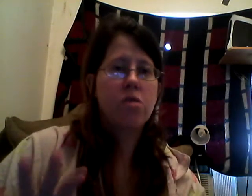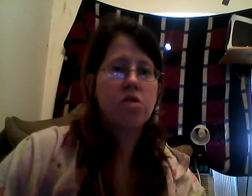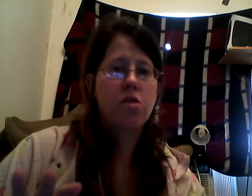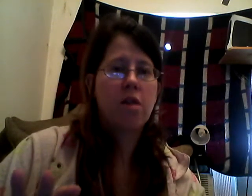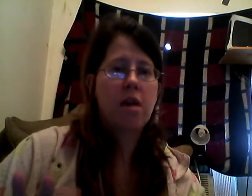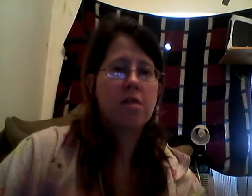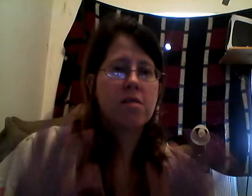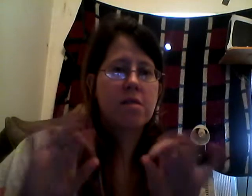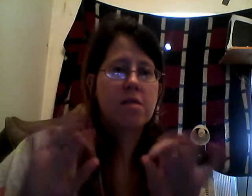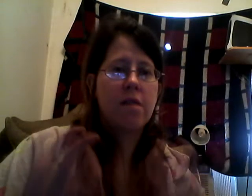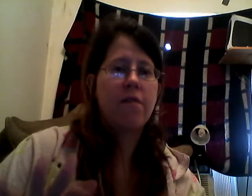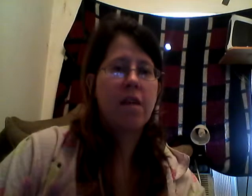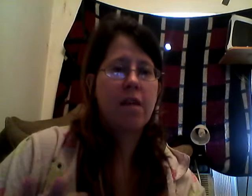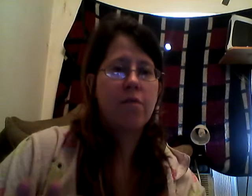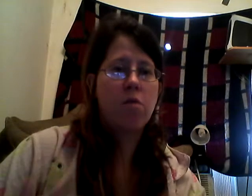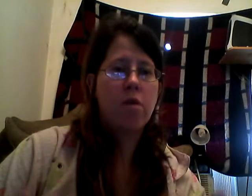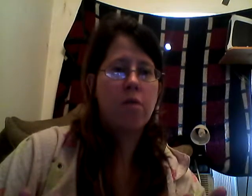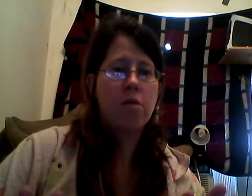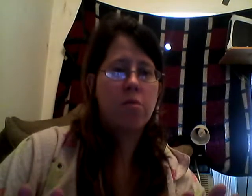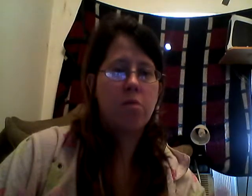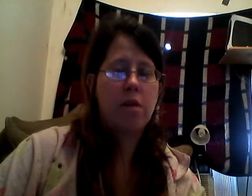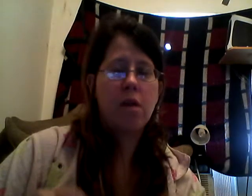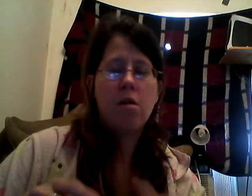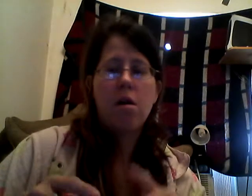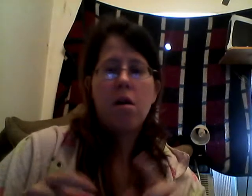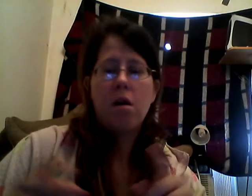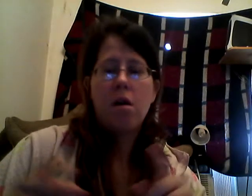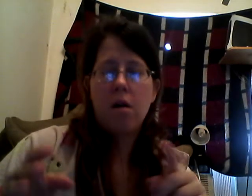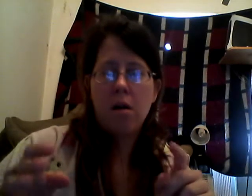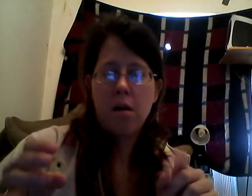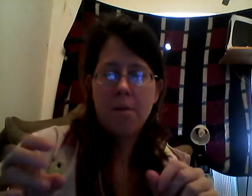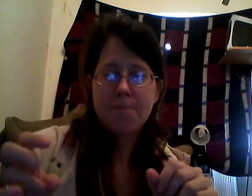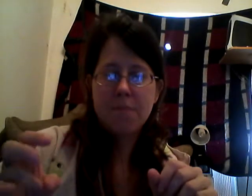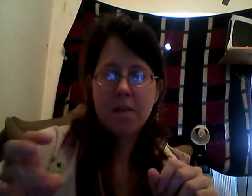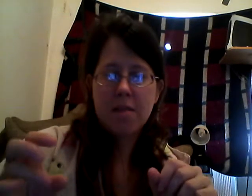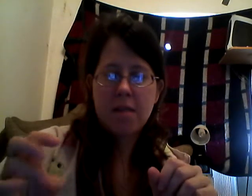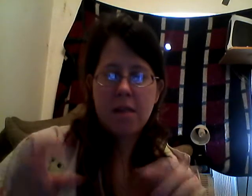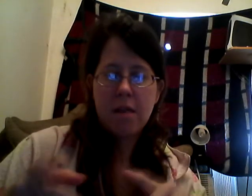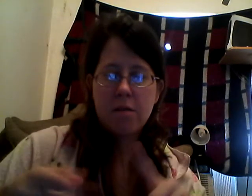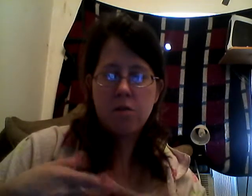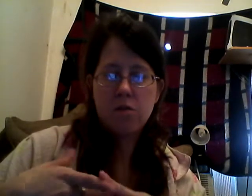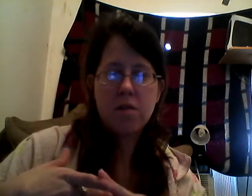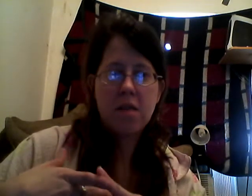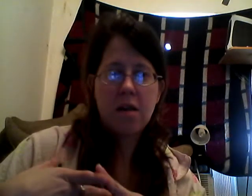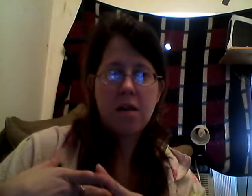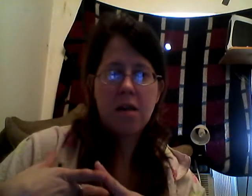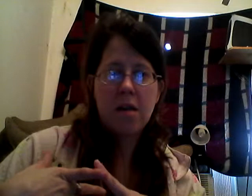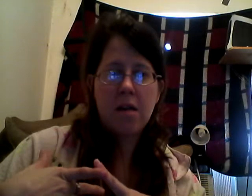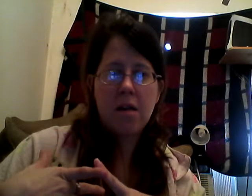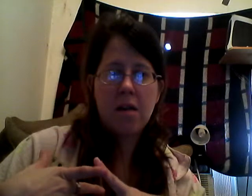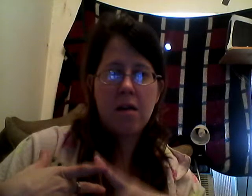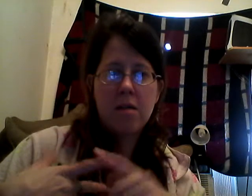Showcase, definitely have to walk around more there. Um, let's see, then, Tuesday is,